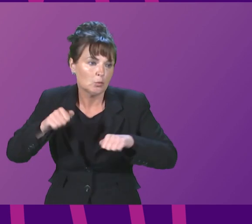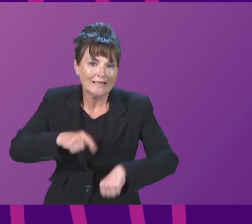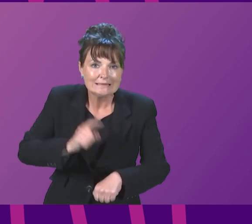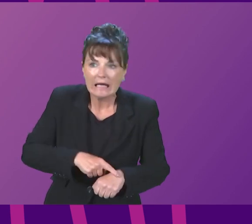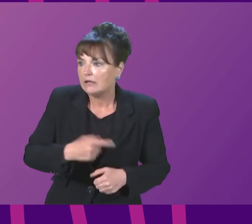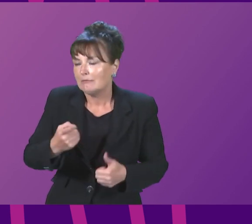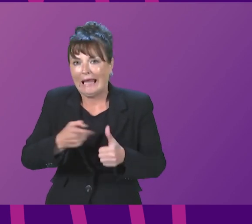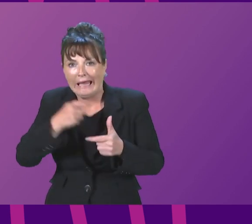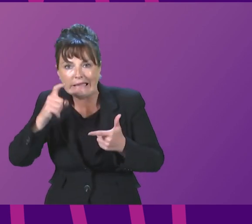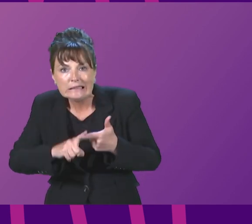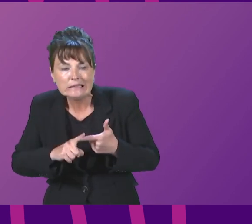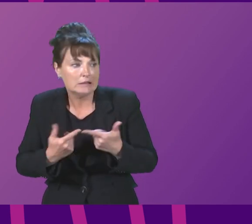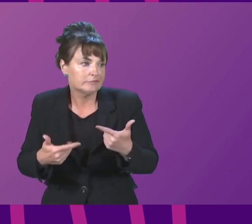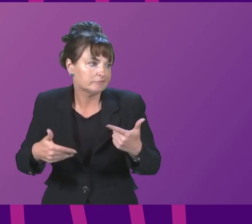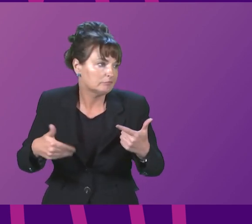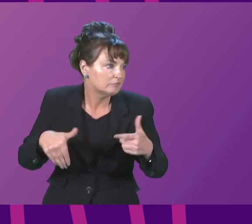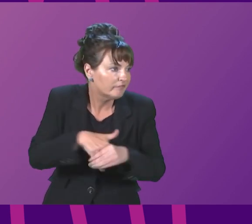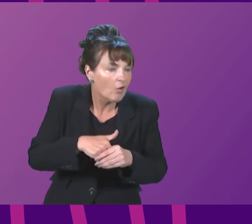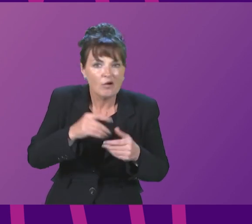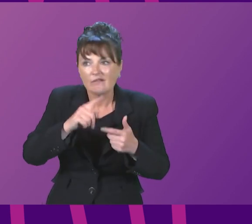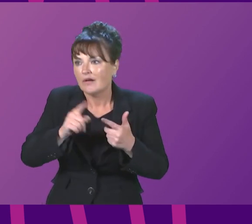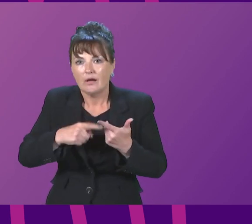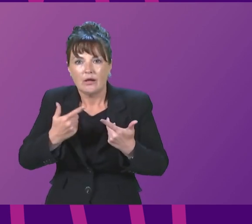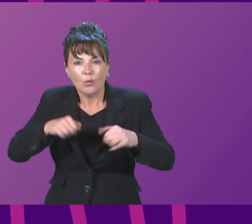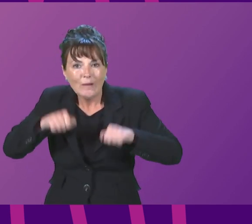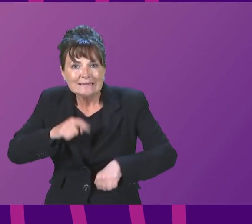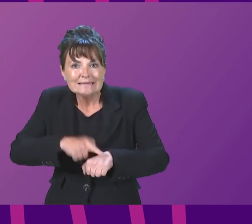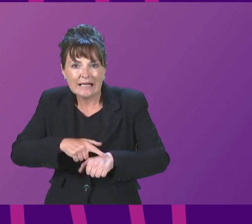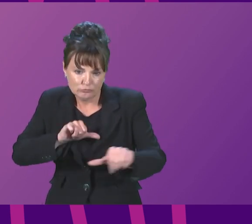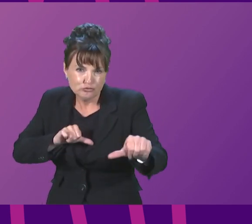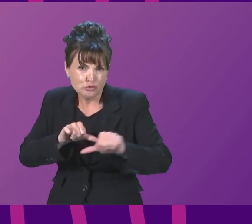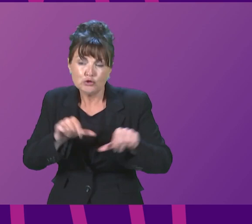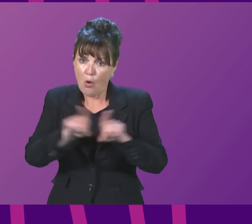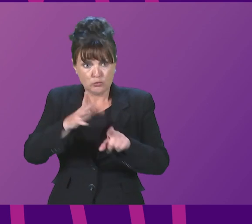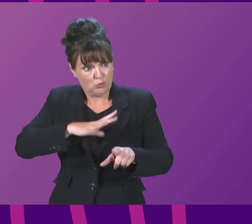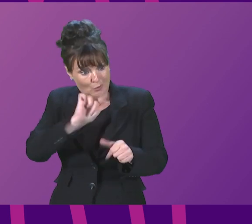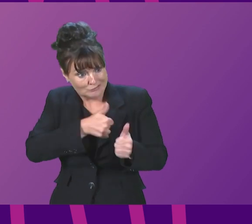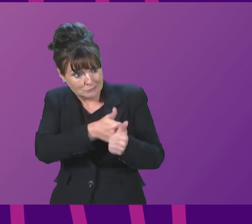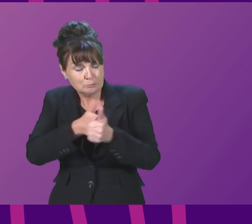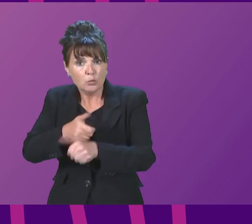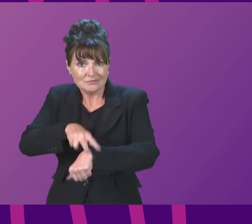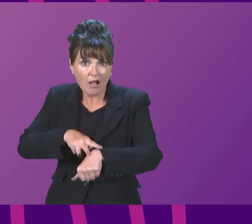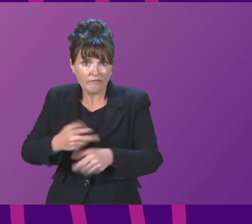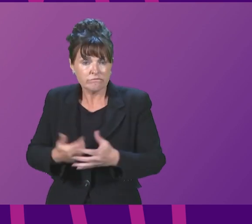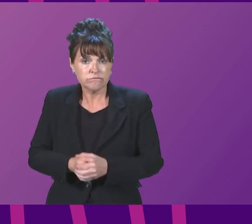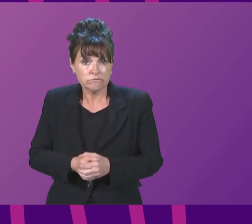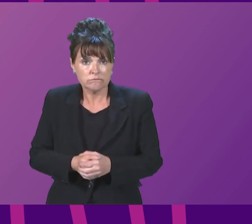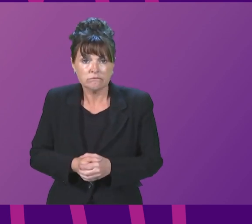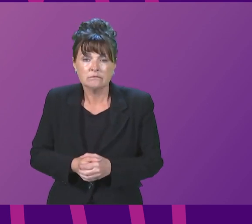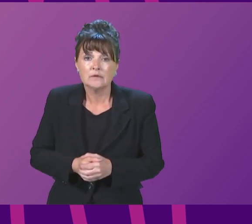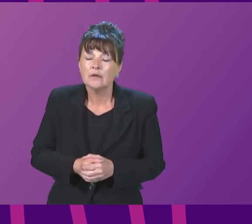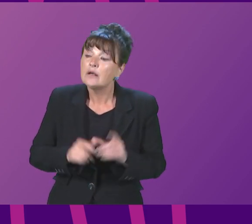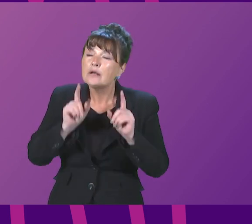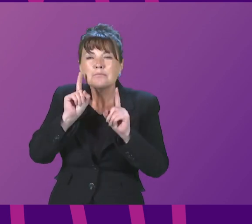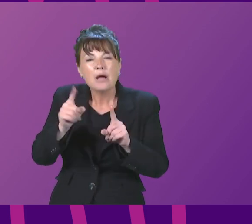emergency to outpatient and inpatient waiting times and seeking to support our staff in that process as well in terms of the